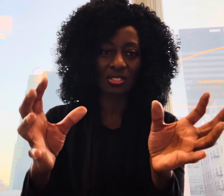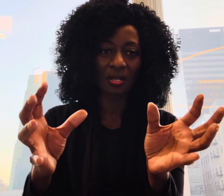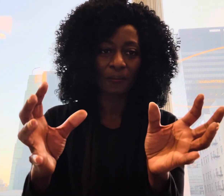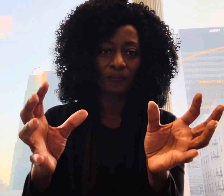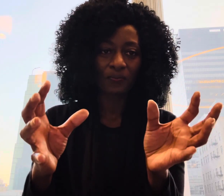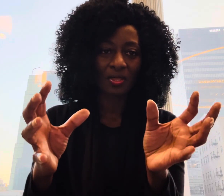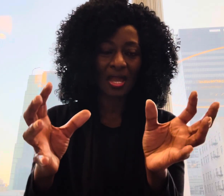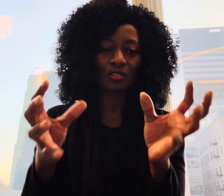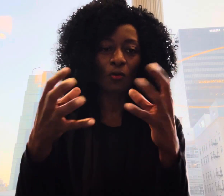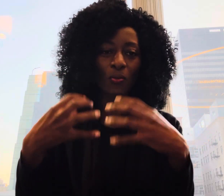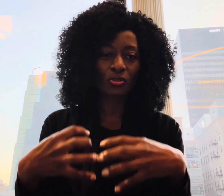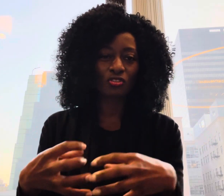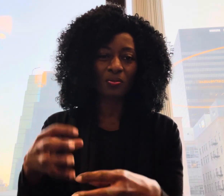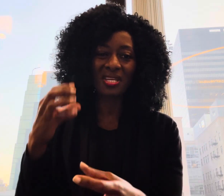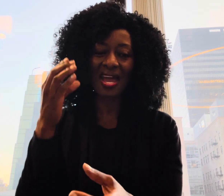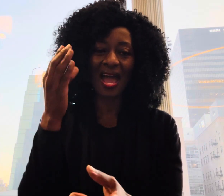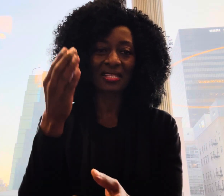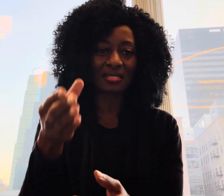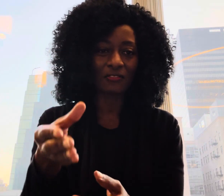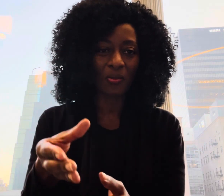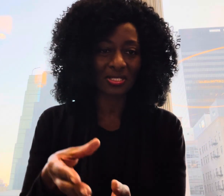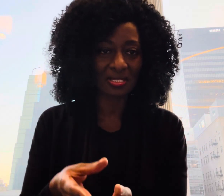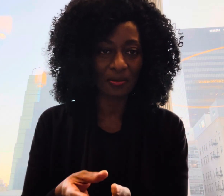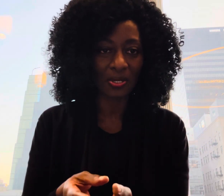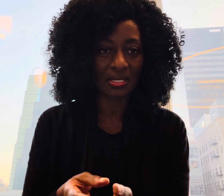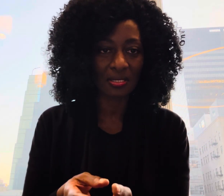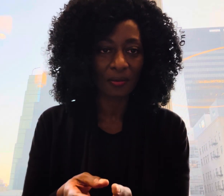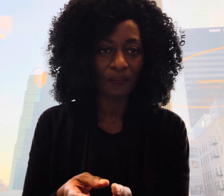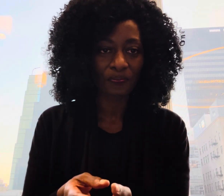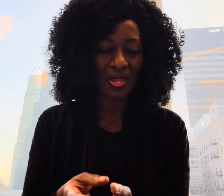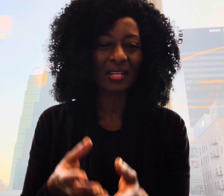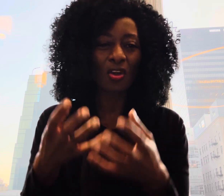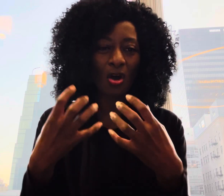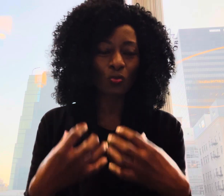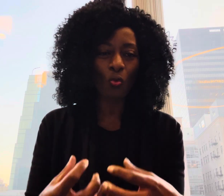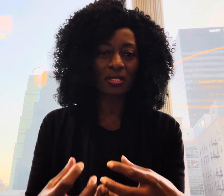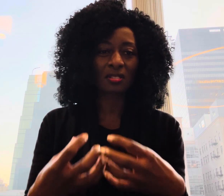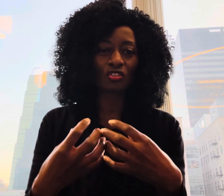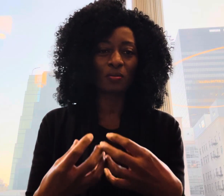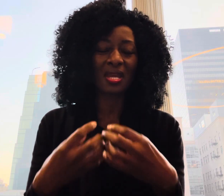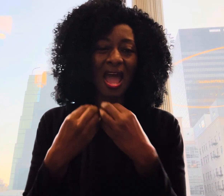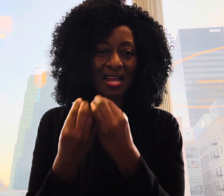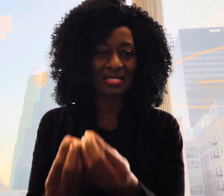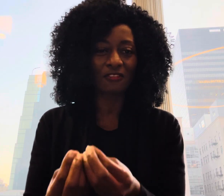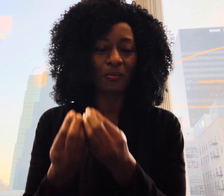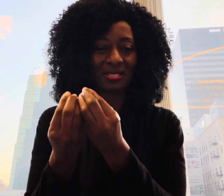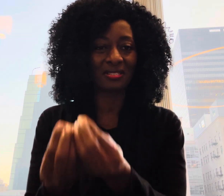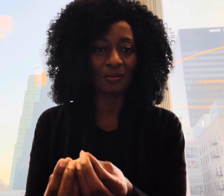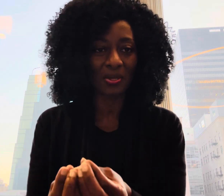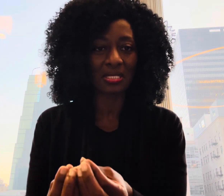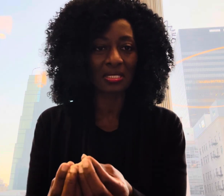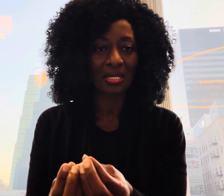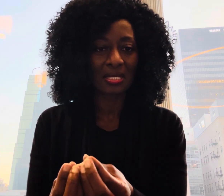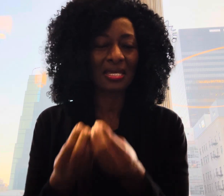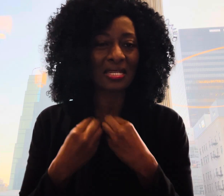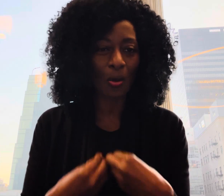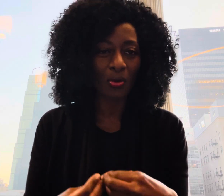as opposed to being active participants and god wants us to be active participants in our